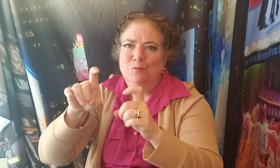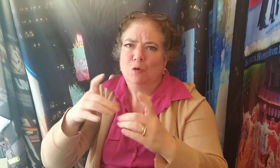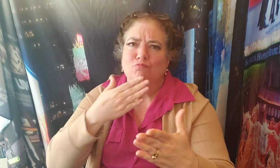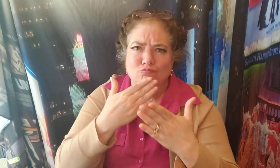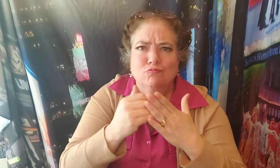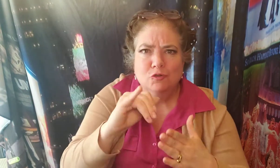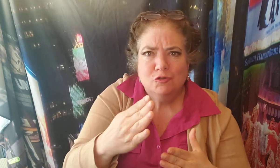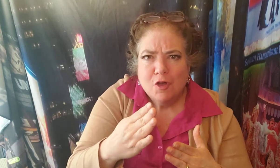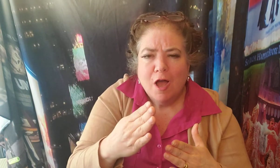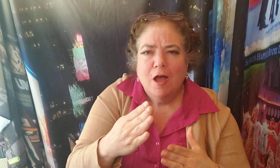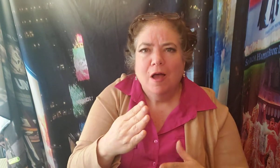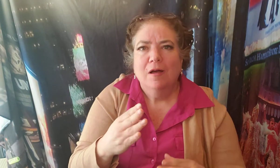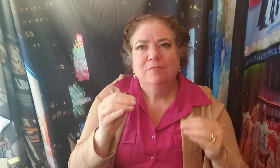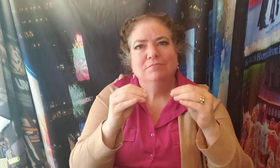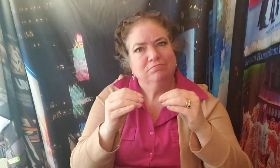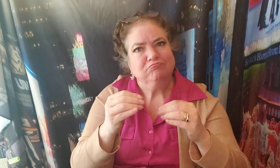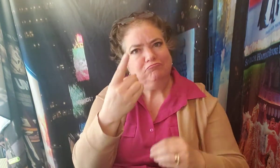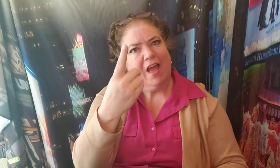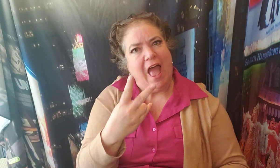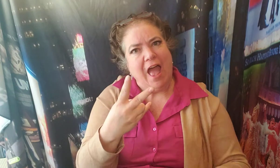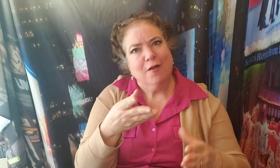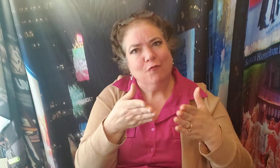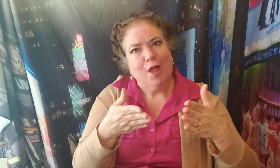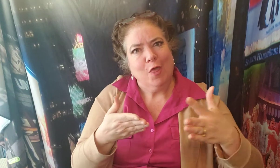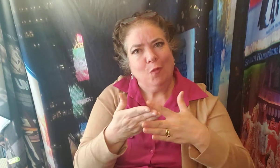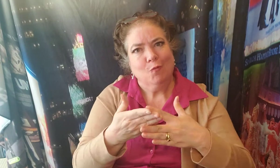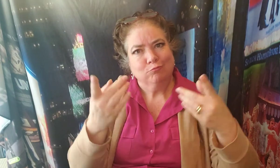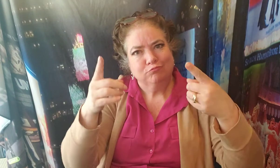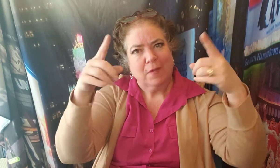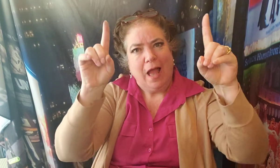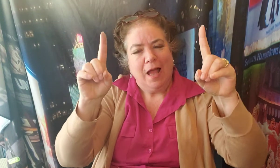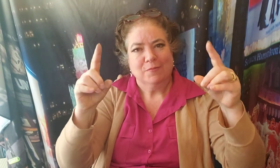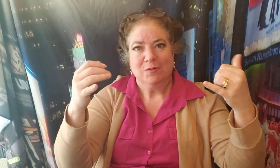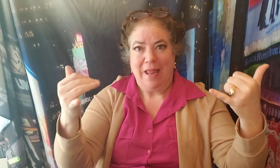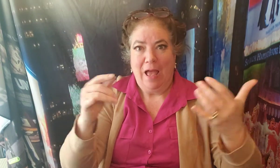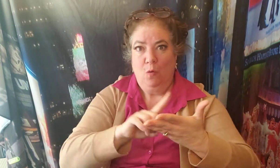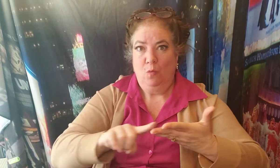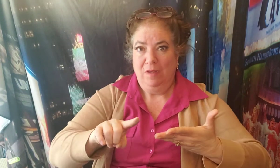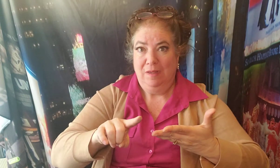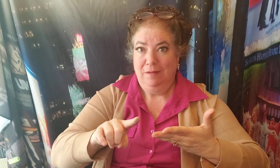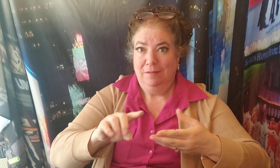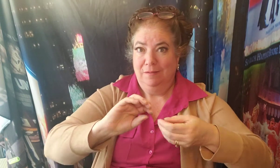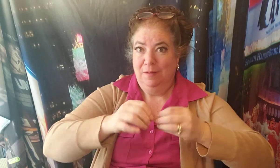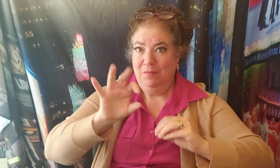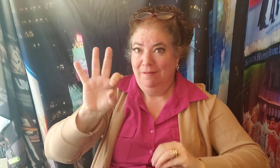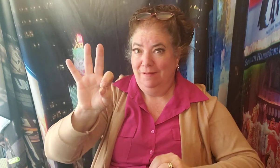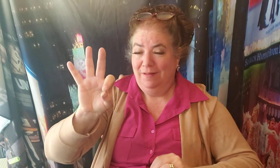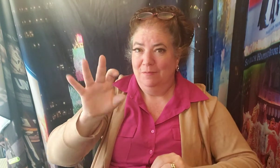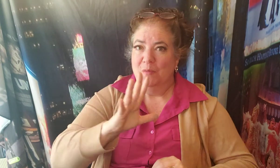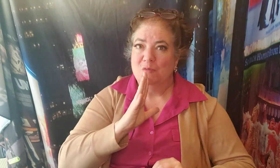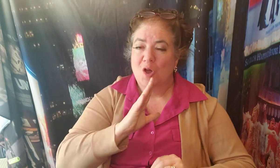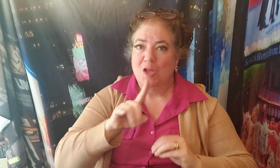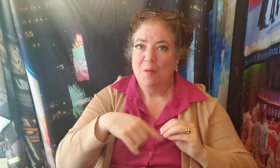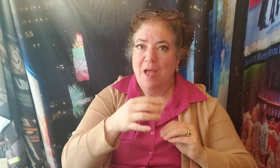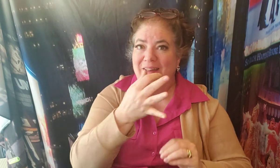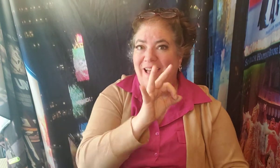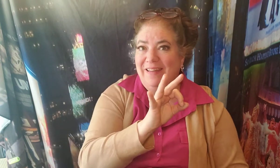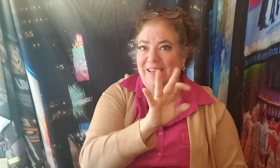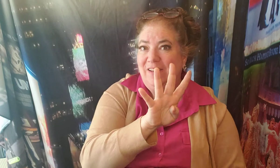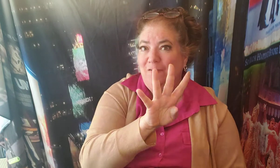through. So here we are. We are in week number nine, and I'm going to start talking about the 1940s, 50s, 60s,